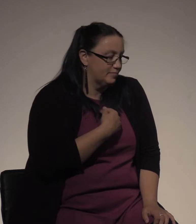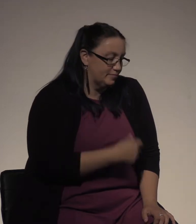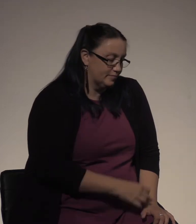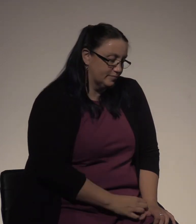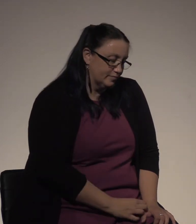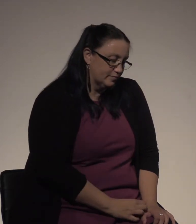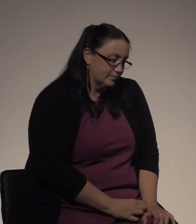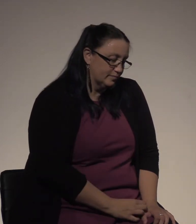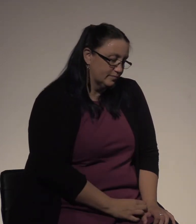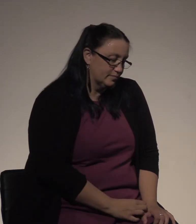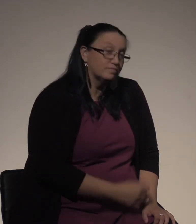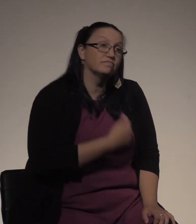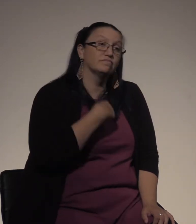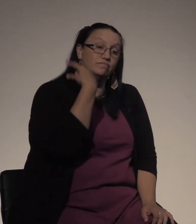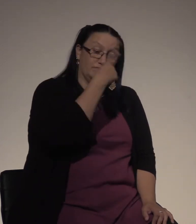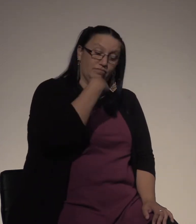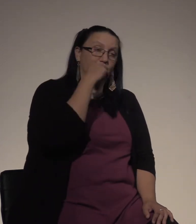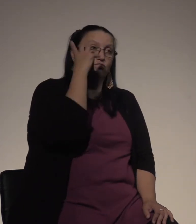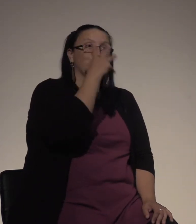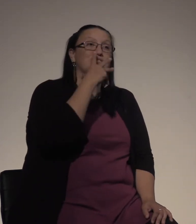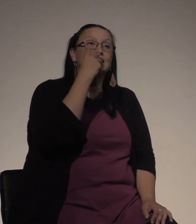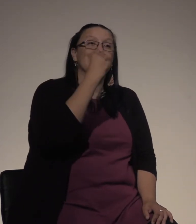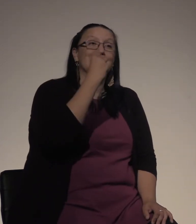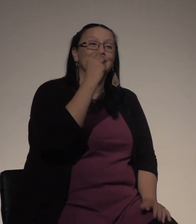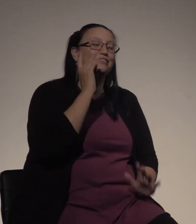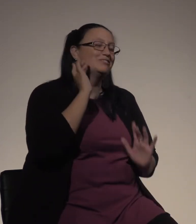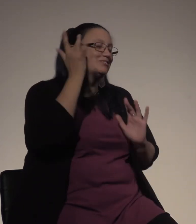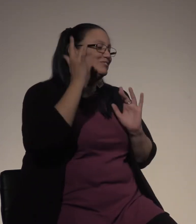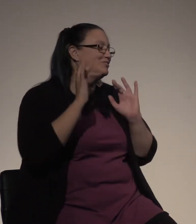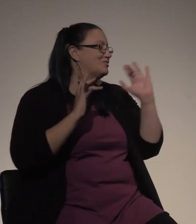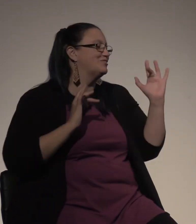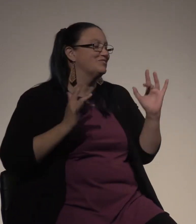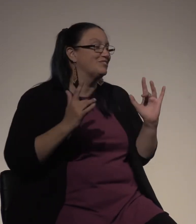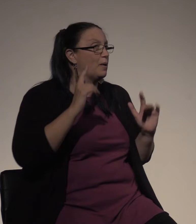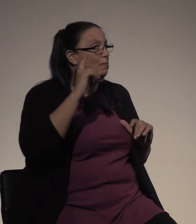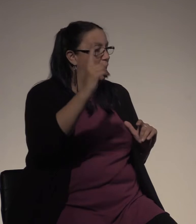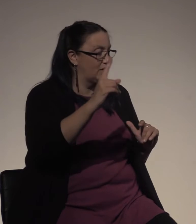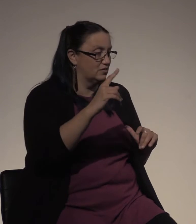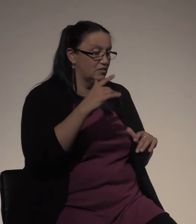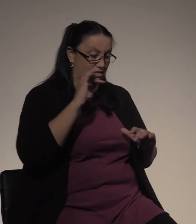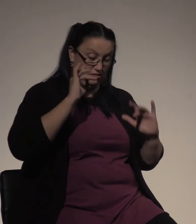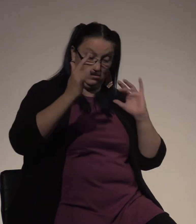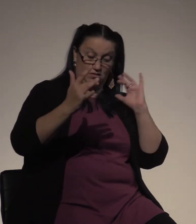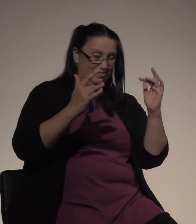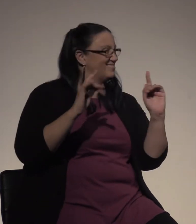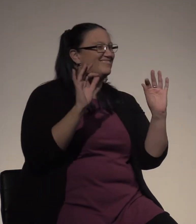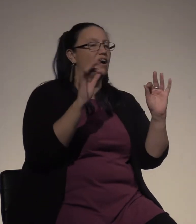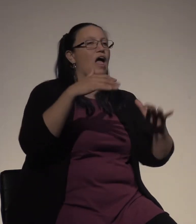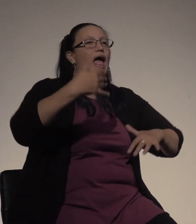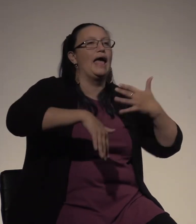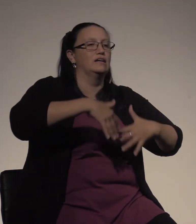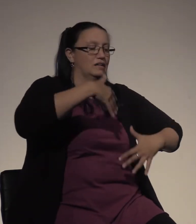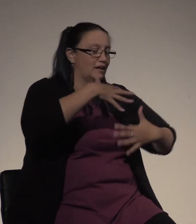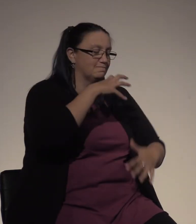It is not pretty to ornament yourself in ache. In fact, you once said